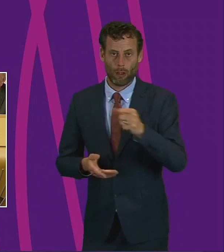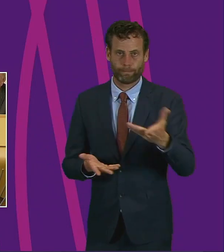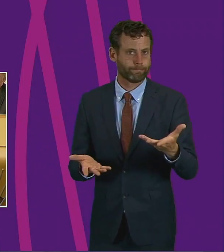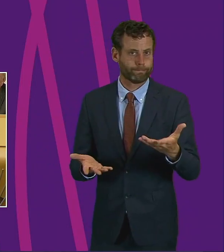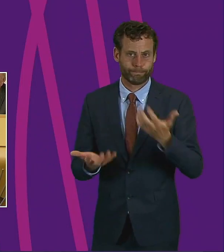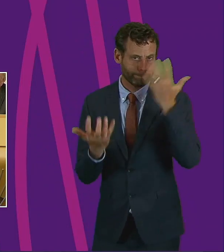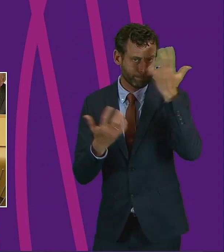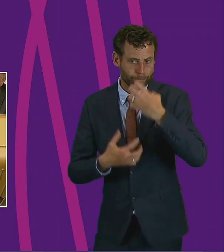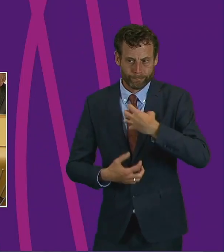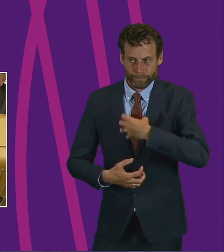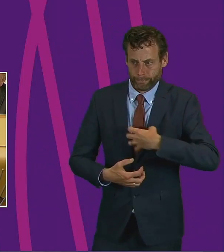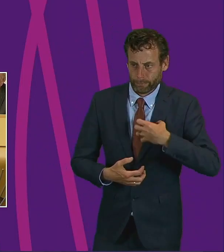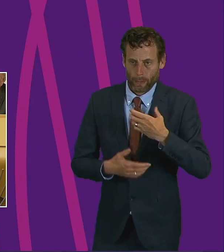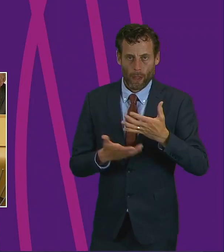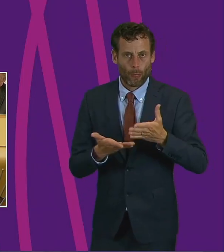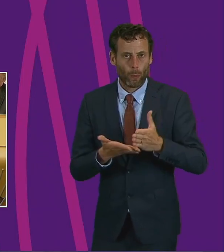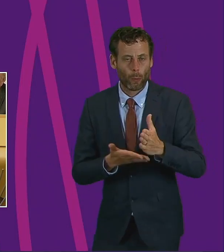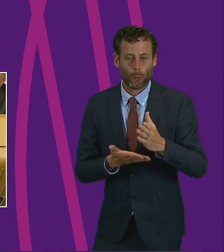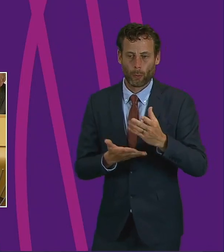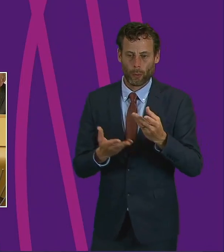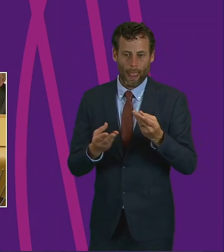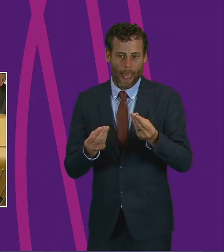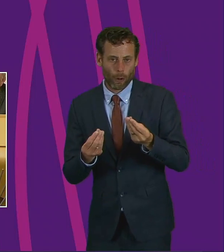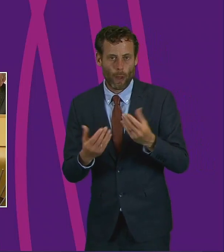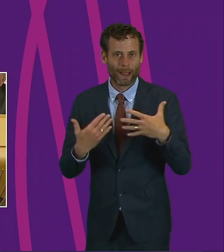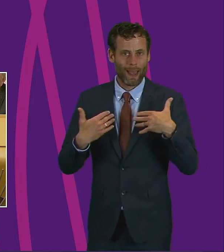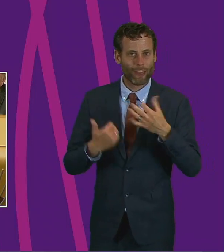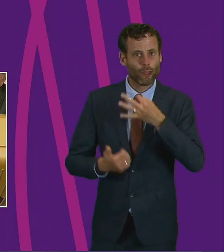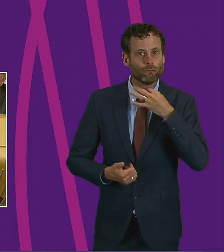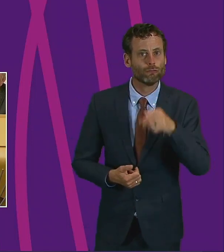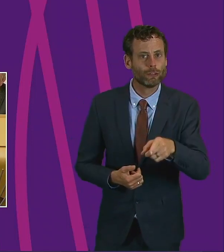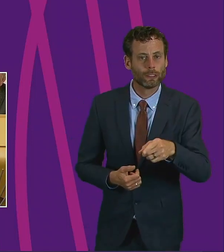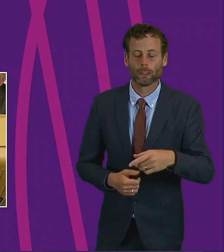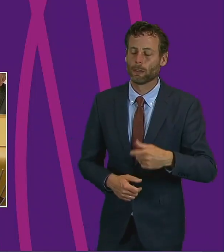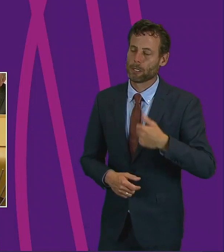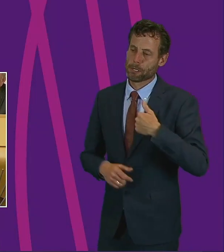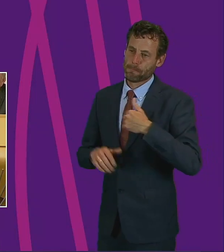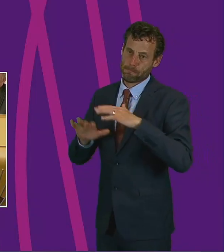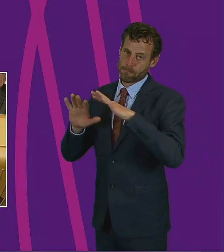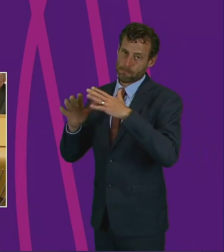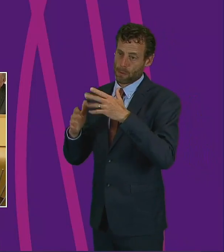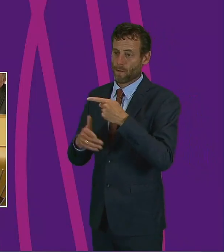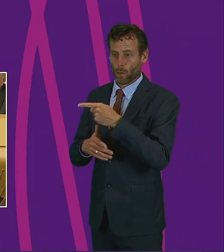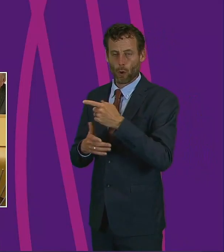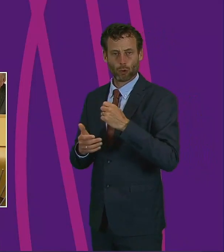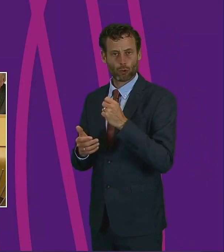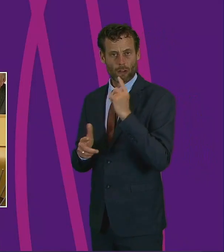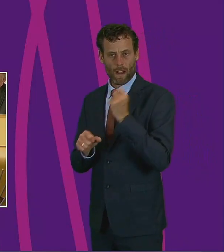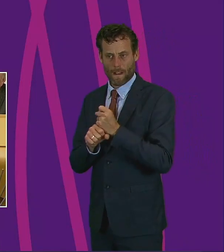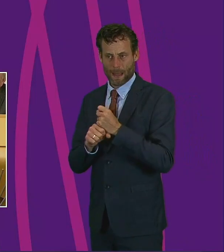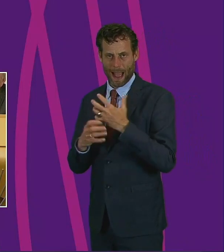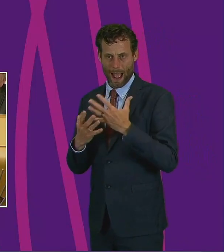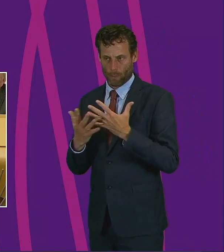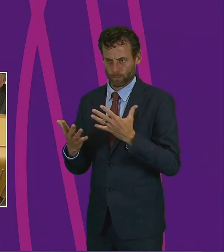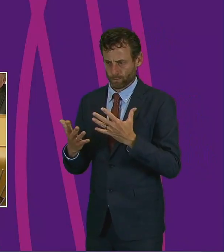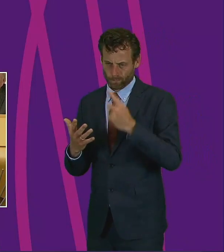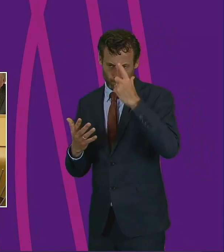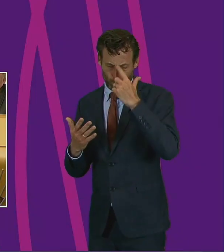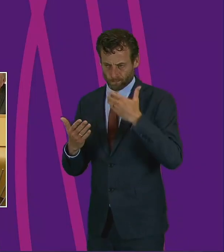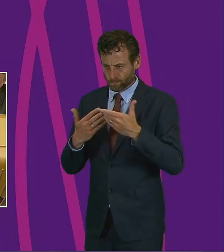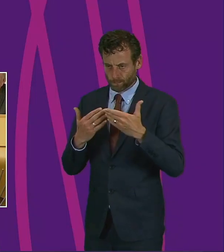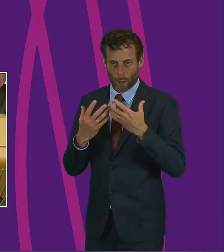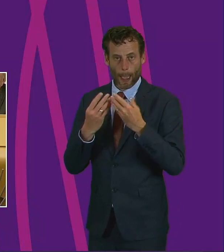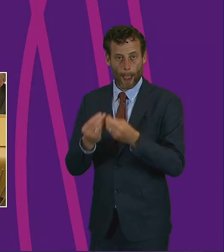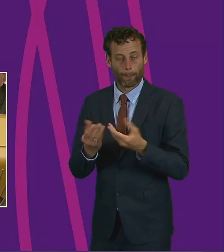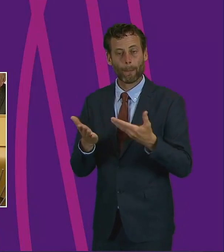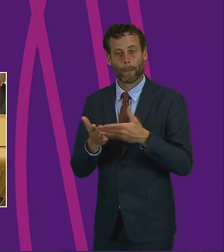outcomes. And I commend the Scottish Government for recognising this at every stage of the response, and for all the backbenchers who've